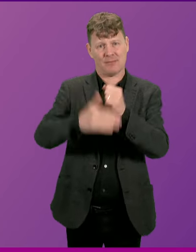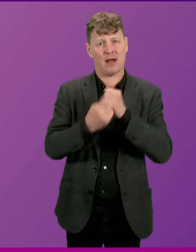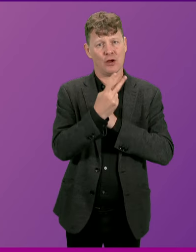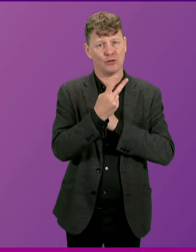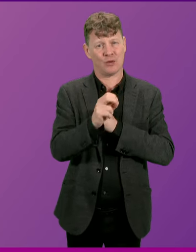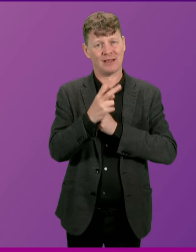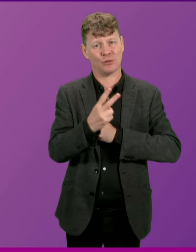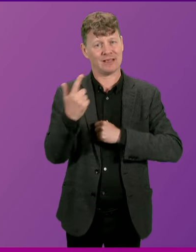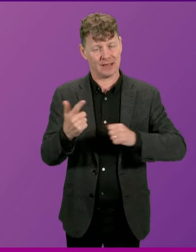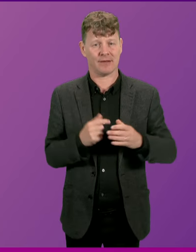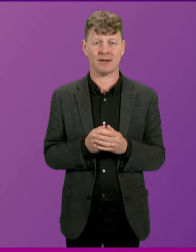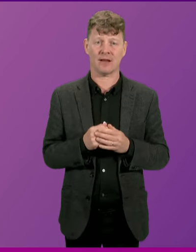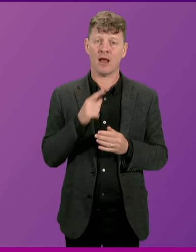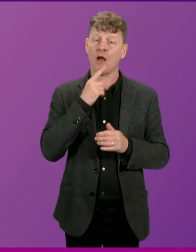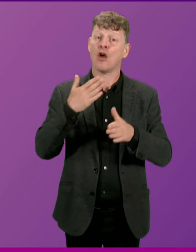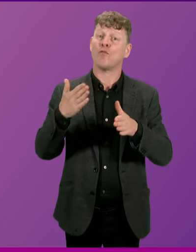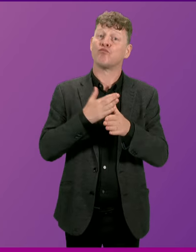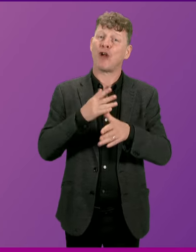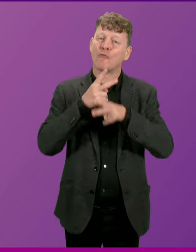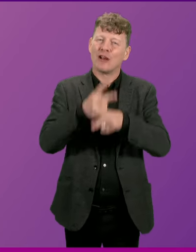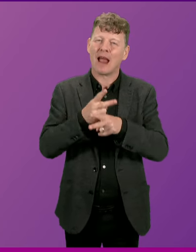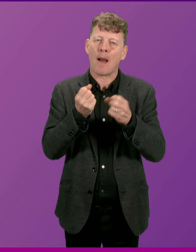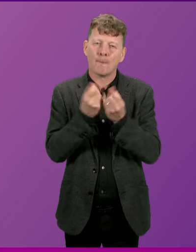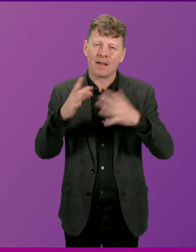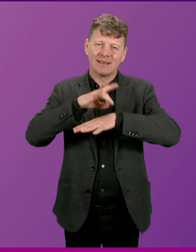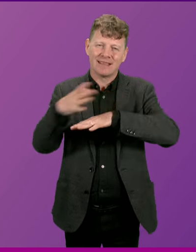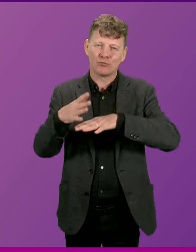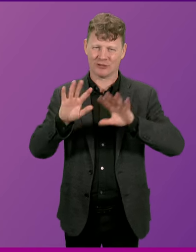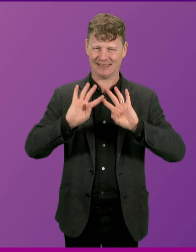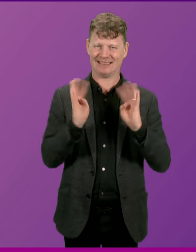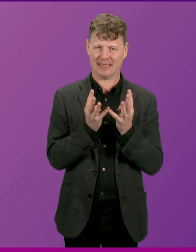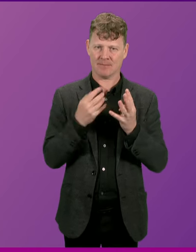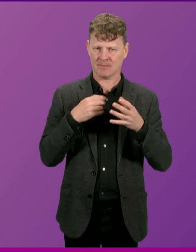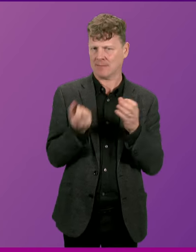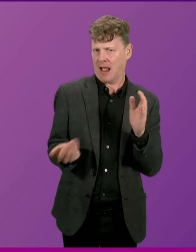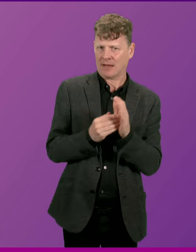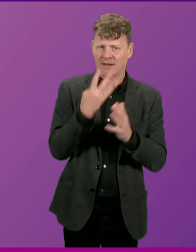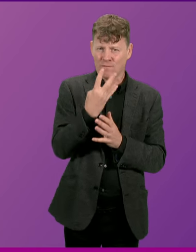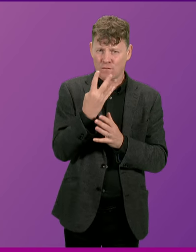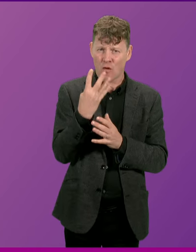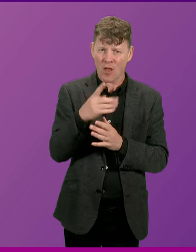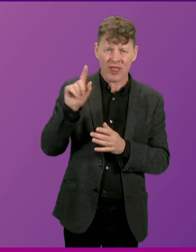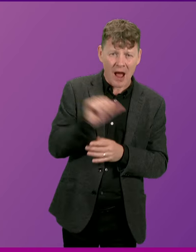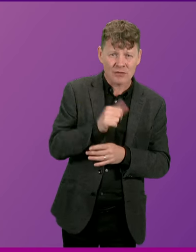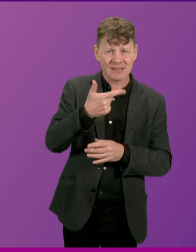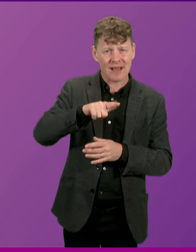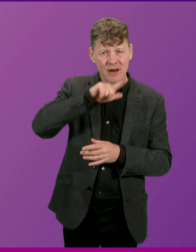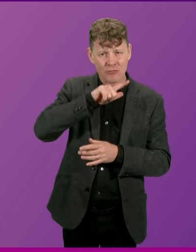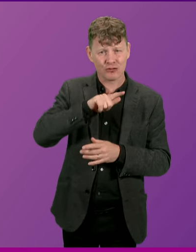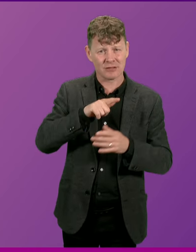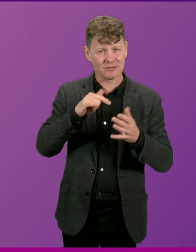significantly expanded the primary care multidisciplinary team workforce, with over 4,700 staff working in services.